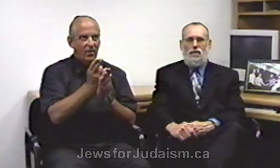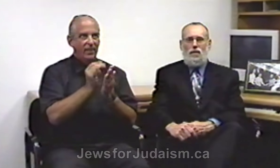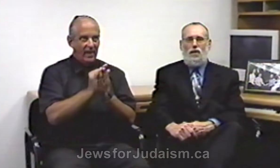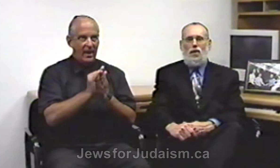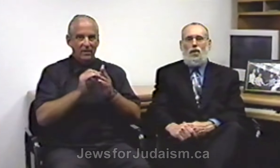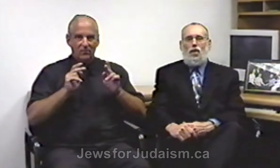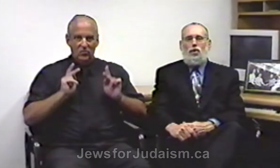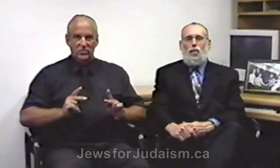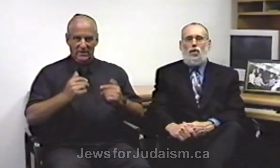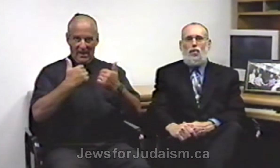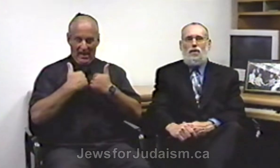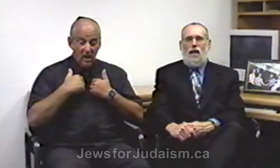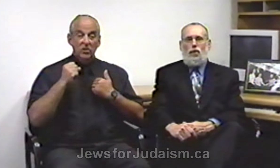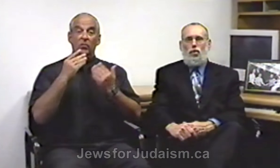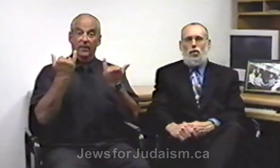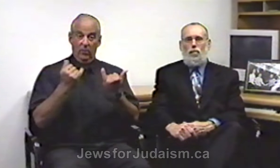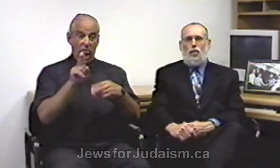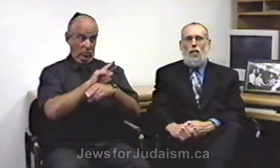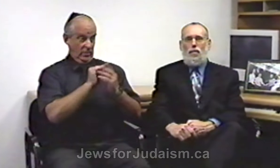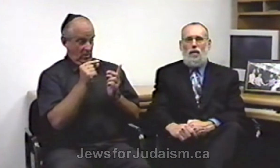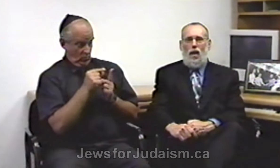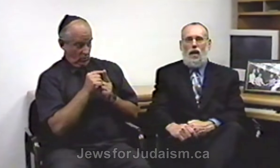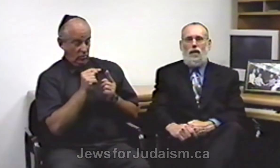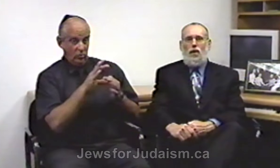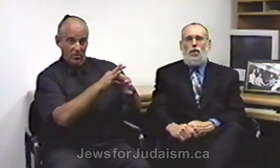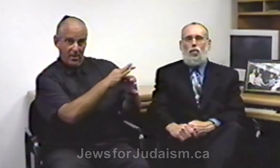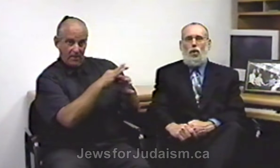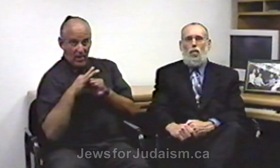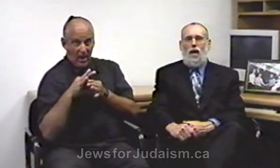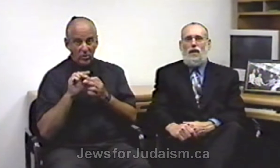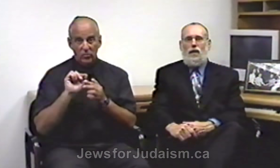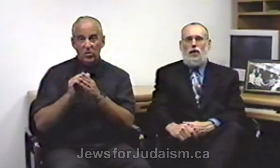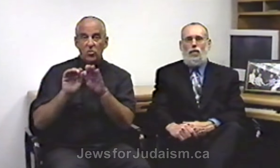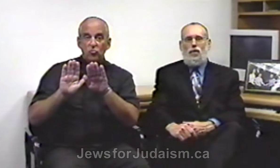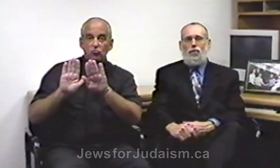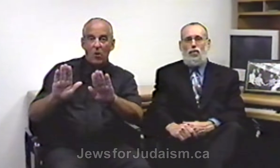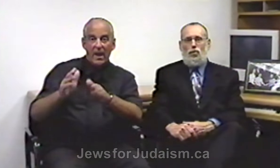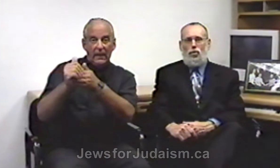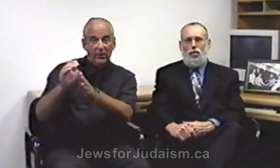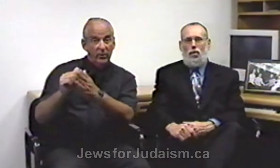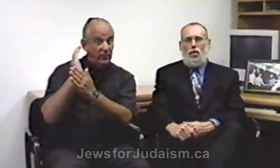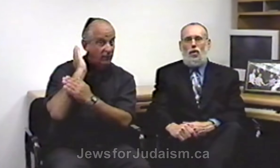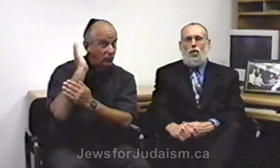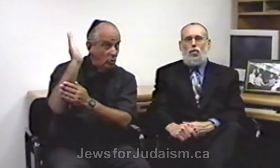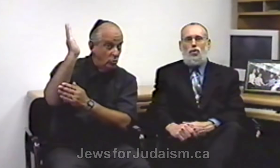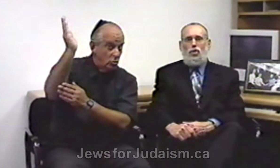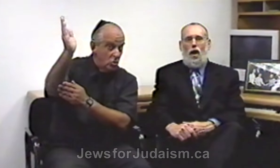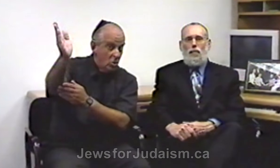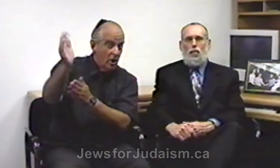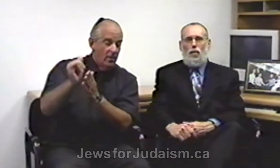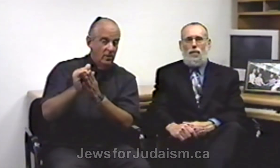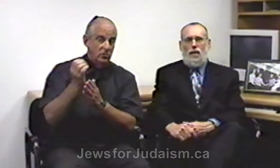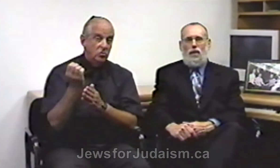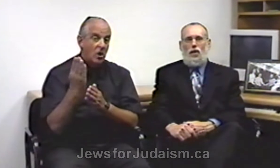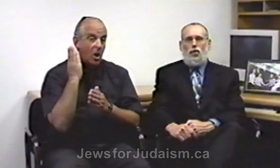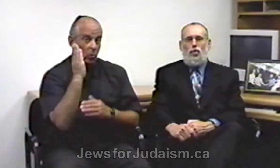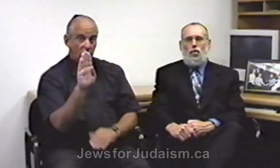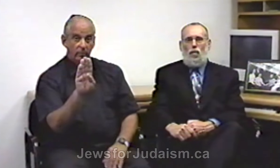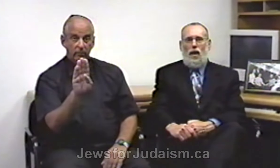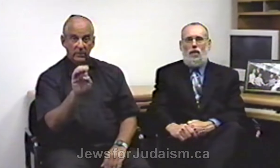So we use that term to apply to a great leader in the future whose job it will be to direct